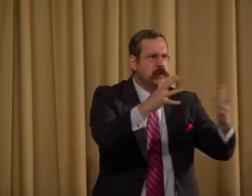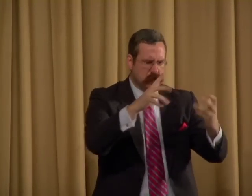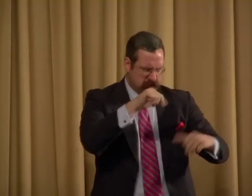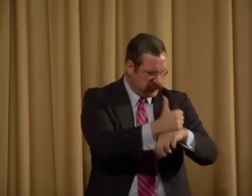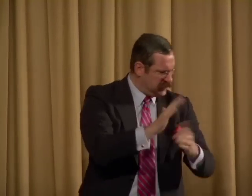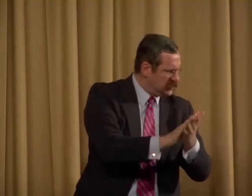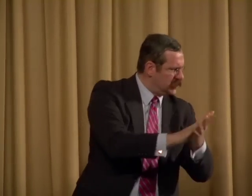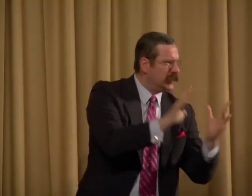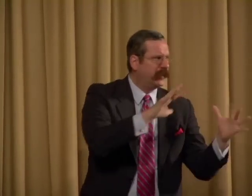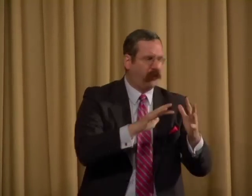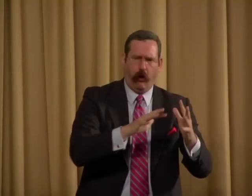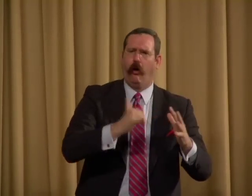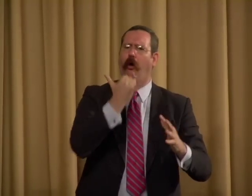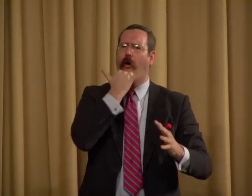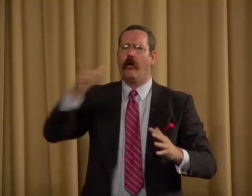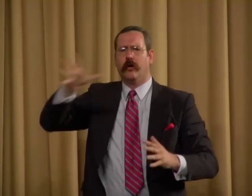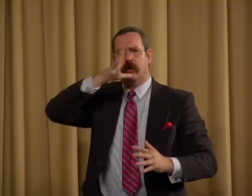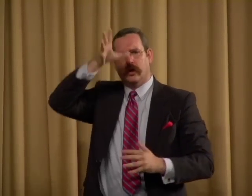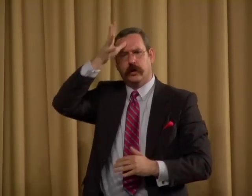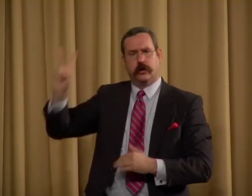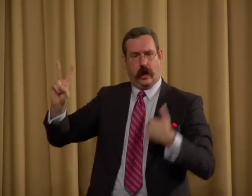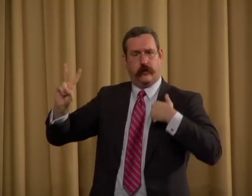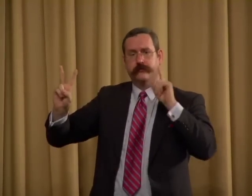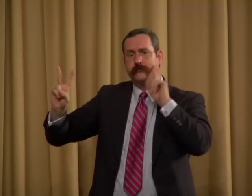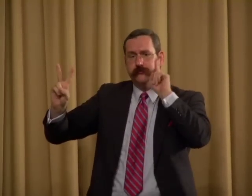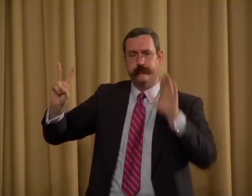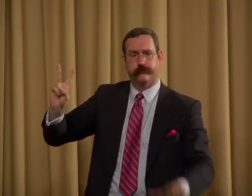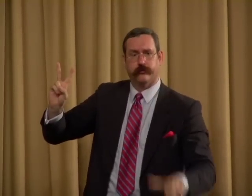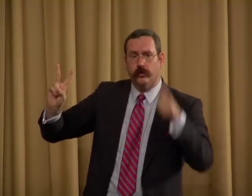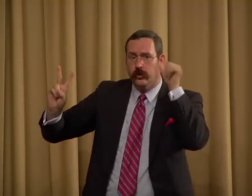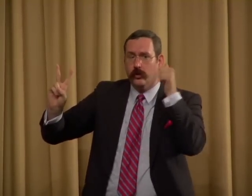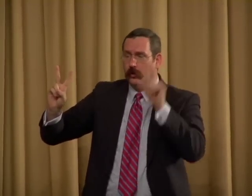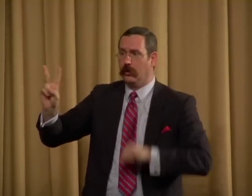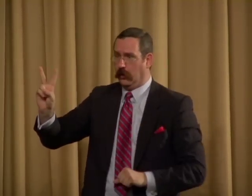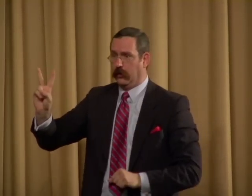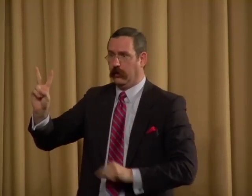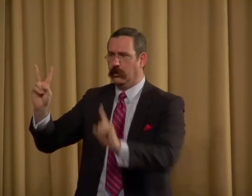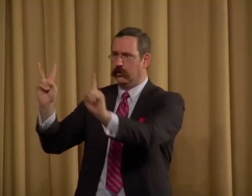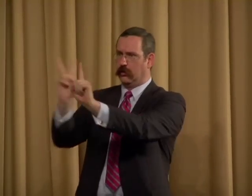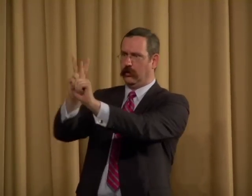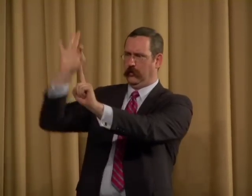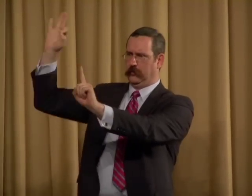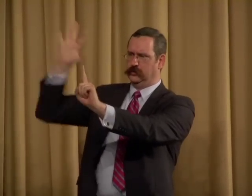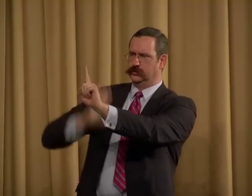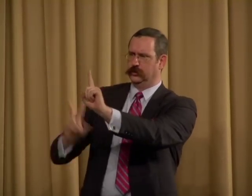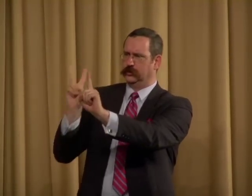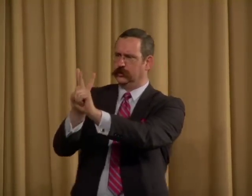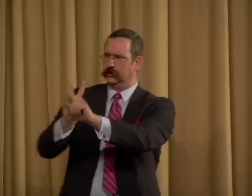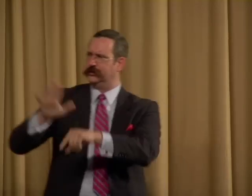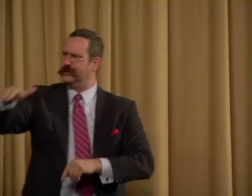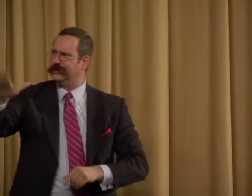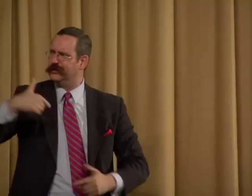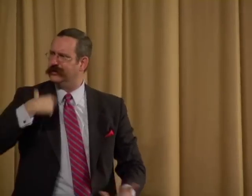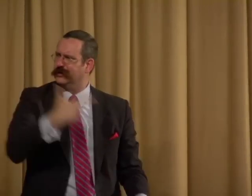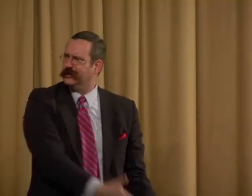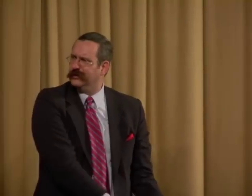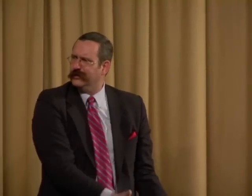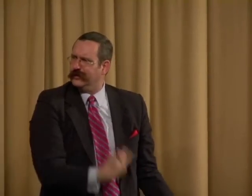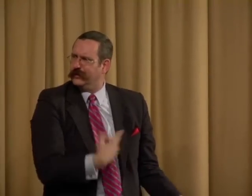Throughout this legacy, there were two Deaf parents with a child that